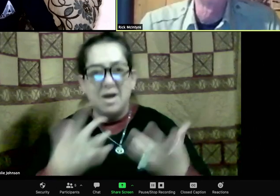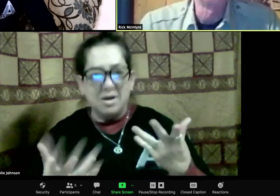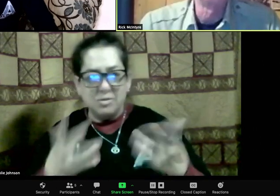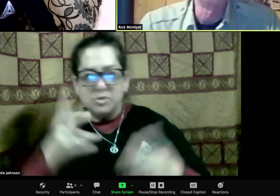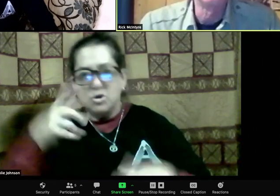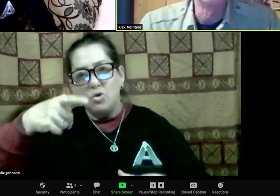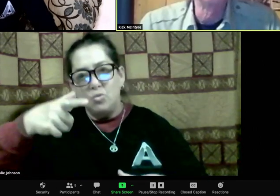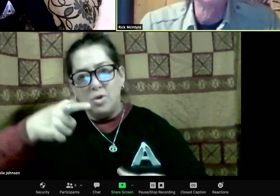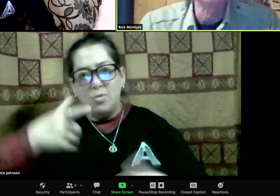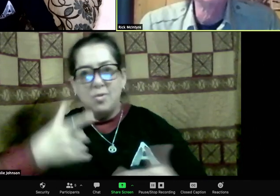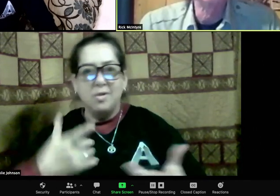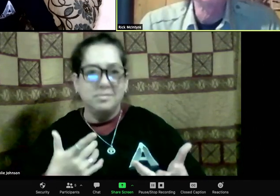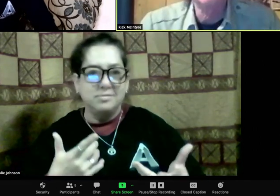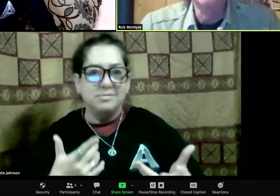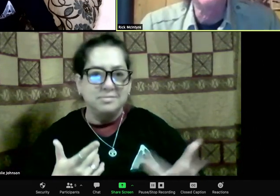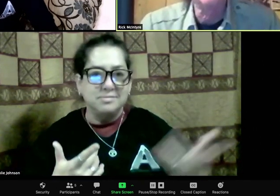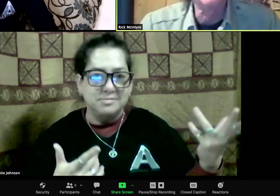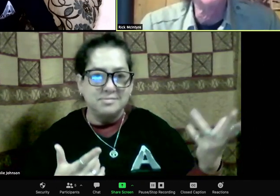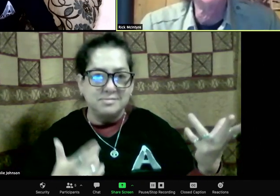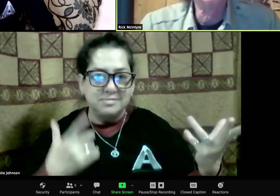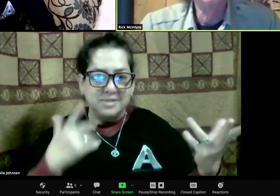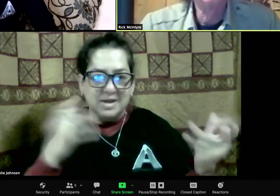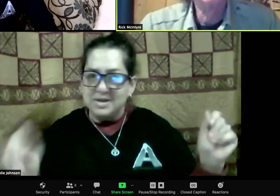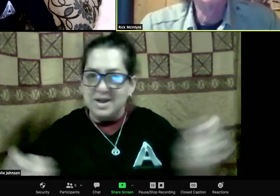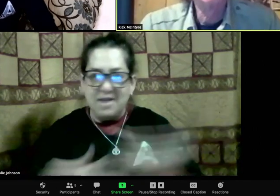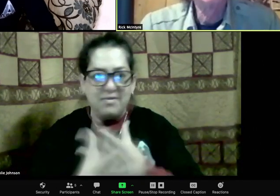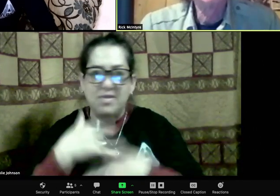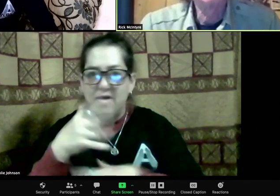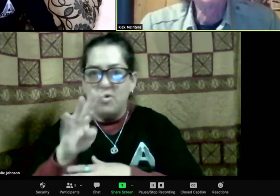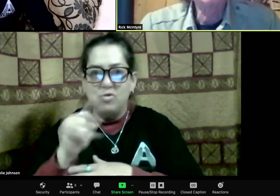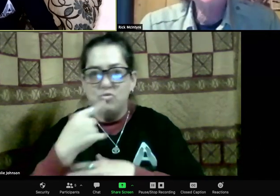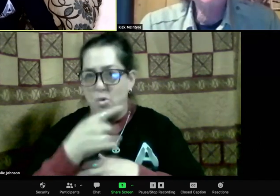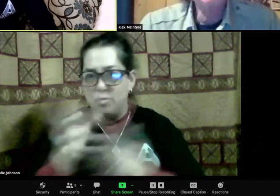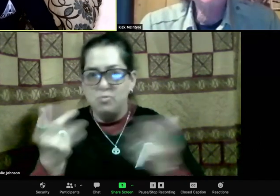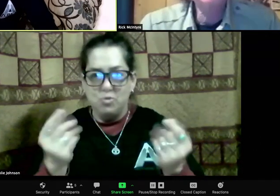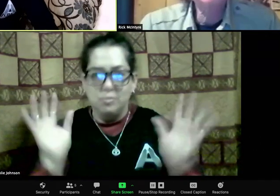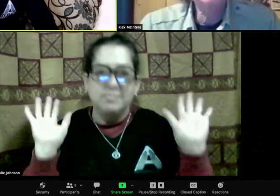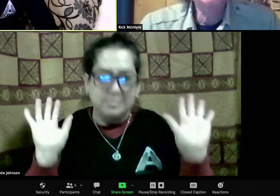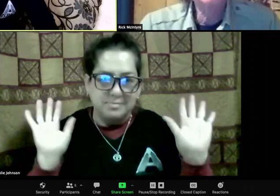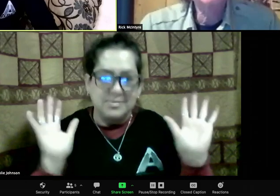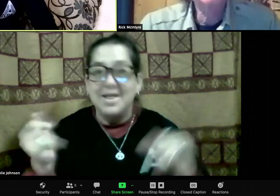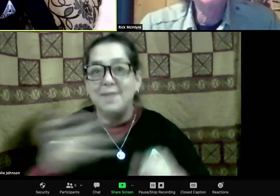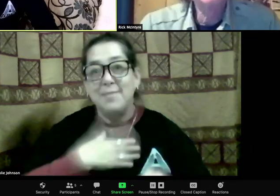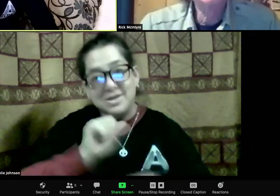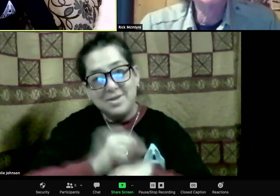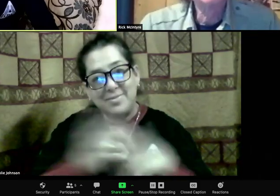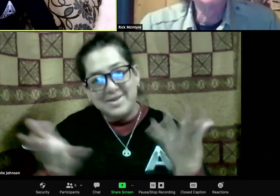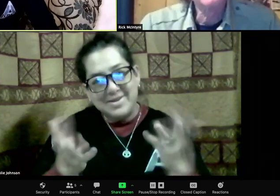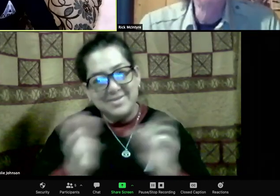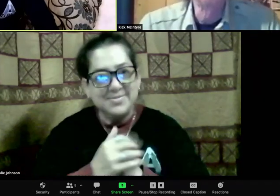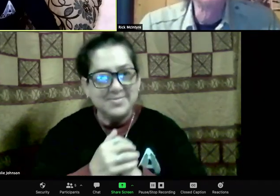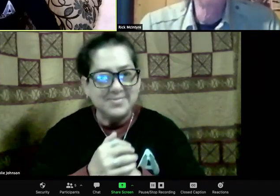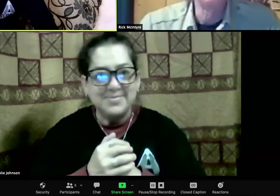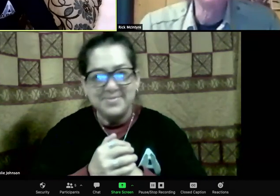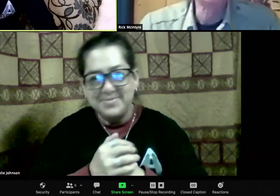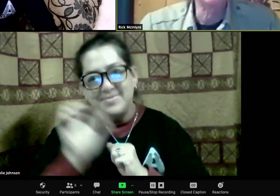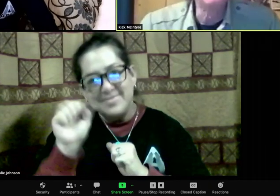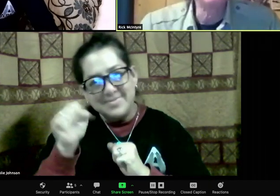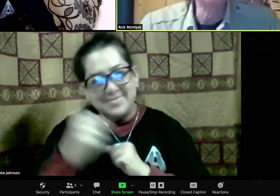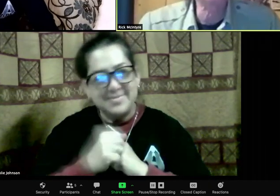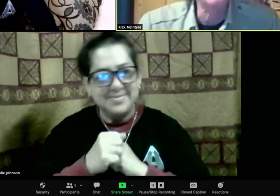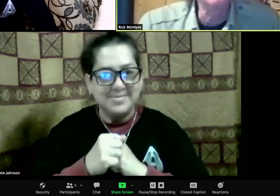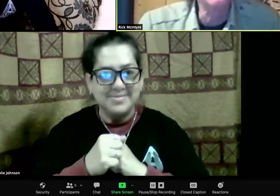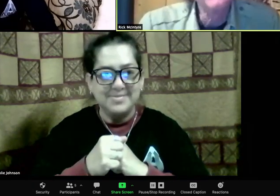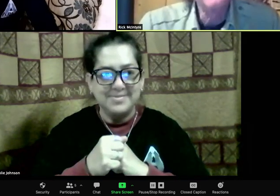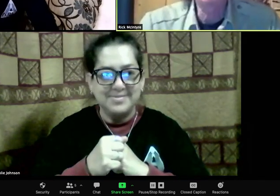back to medieval times, if there's some big, strong warlord that rules over everyone, you know, it may well be that